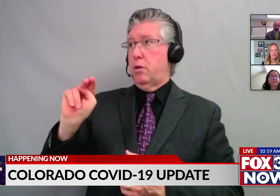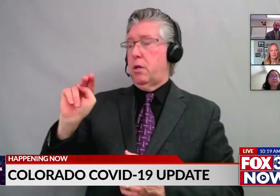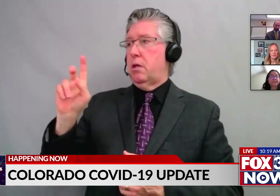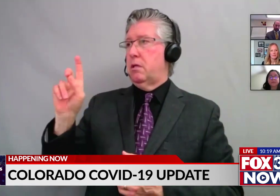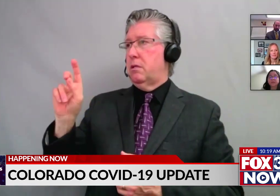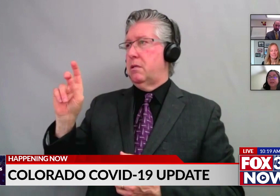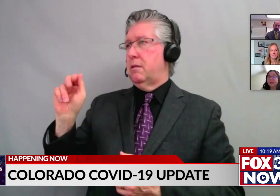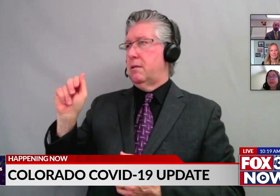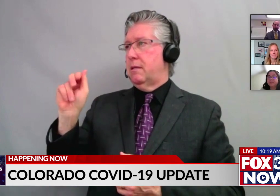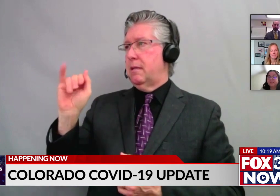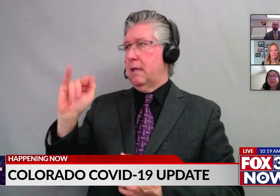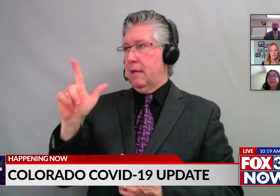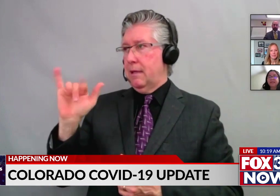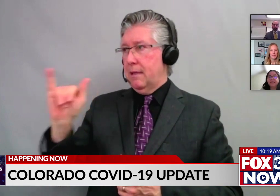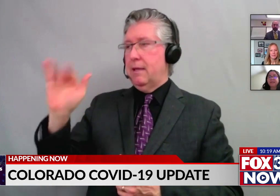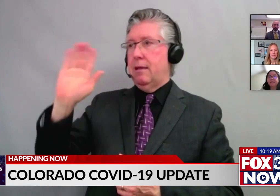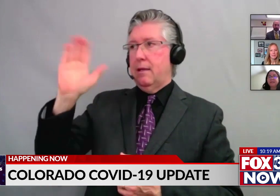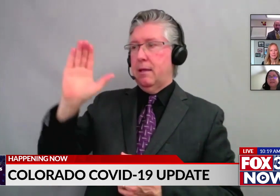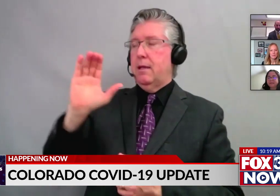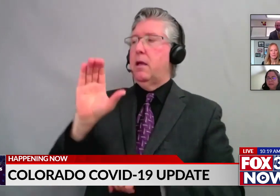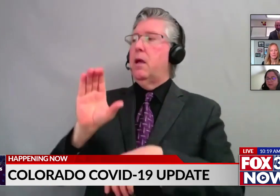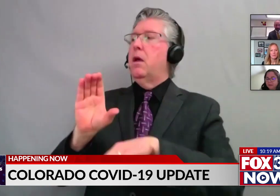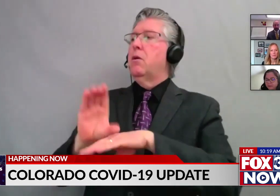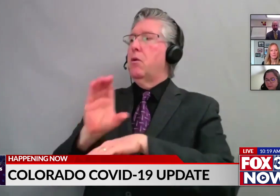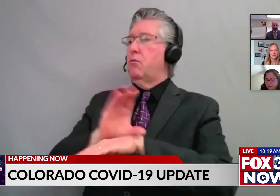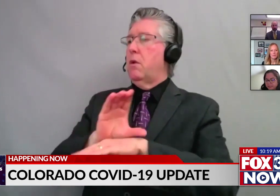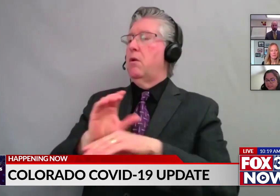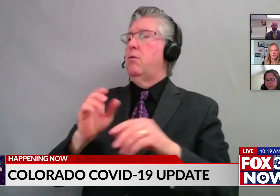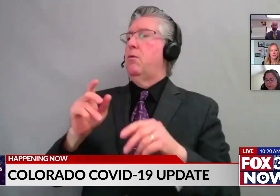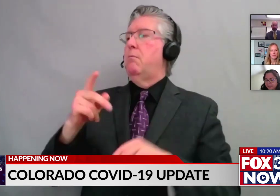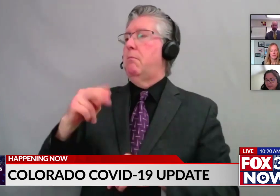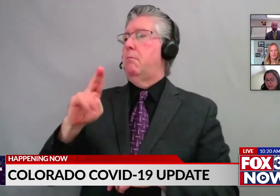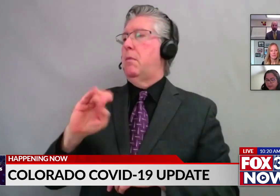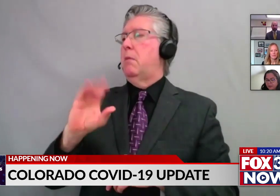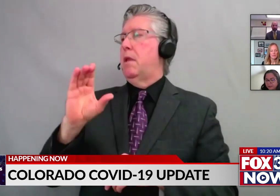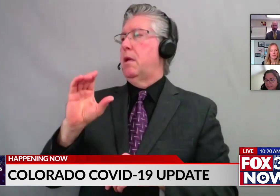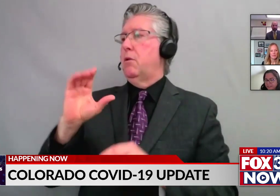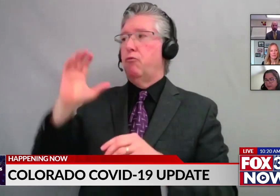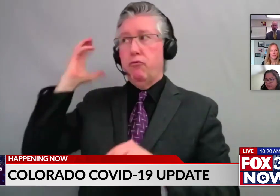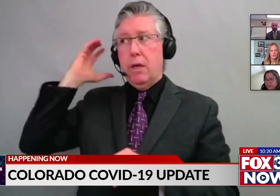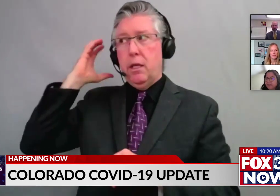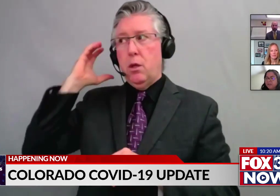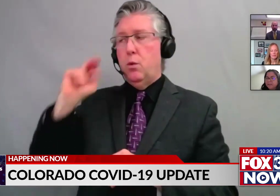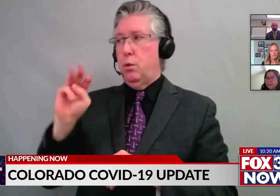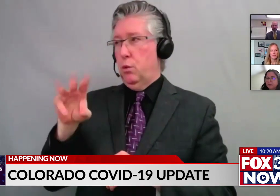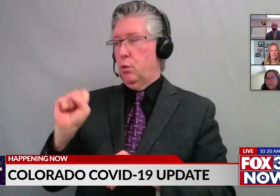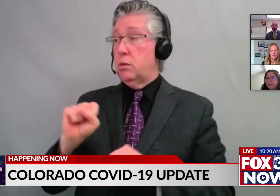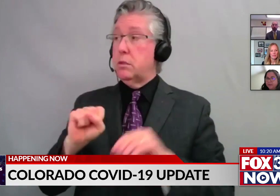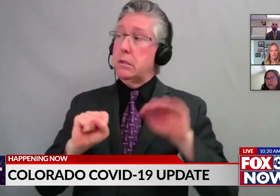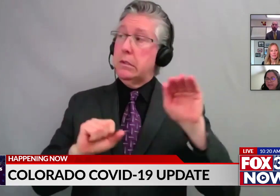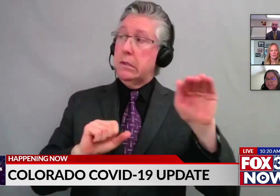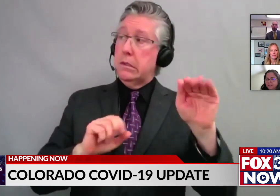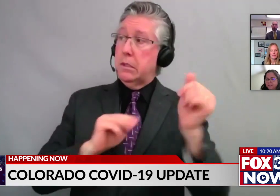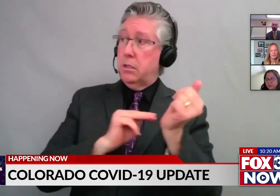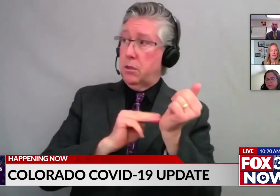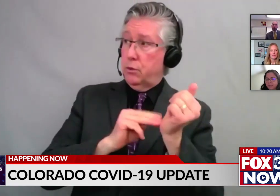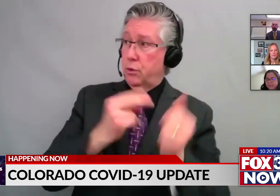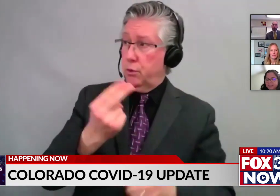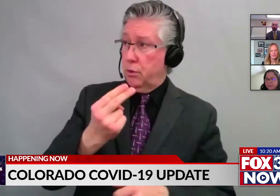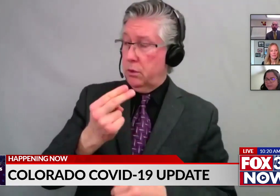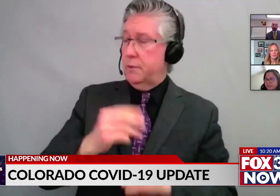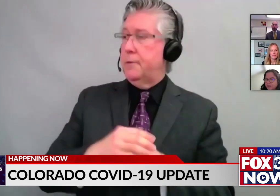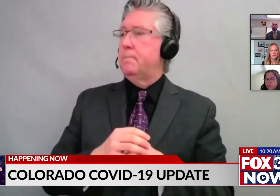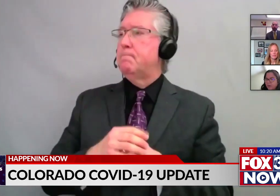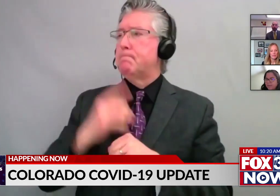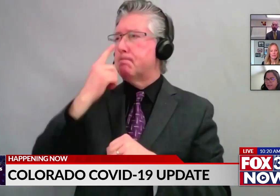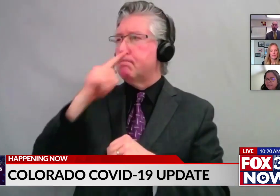Hi there, John Daly, Cotter Public Radio News. Thanks for taking our questions. I think there's a question for Dr. Hurley. I'm wondering if you could talk a little bit about